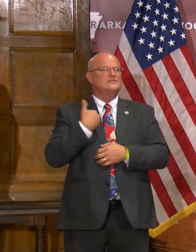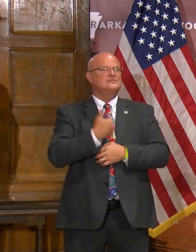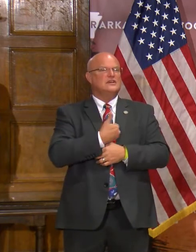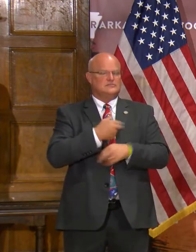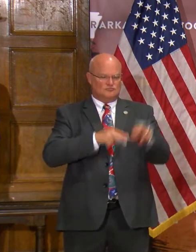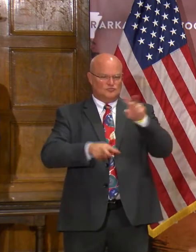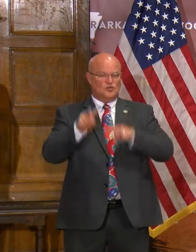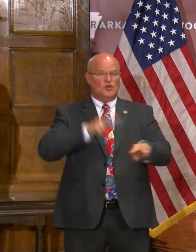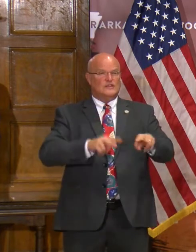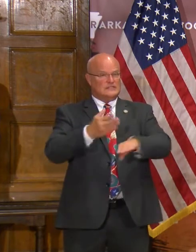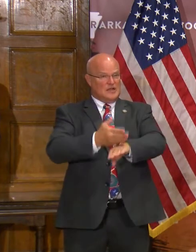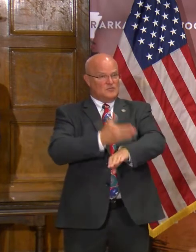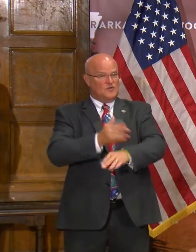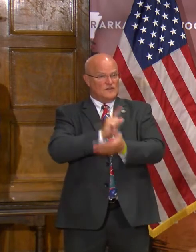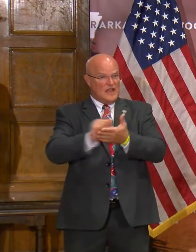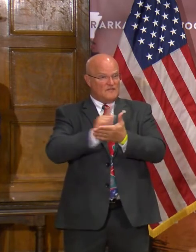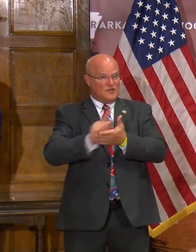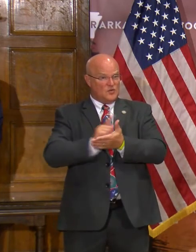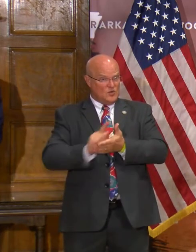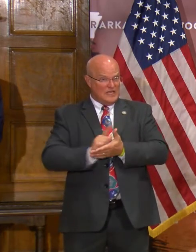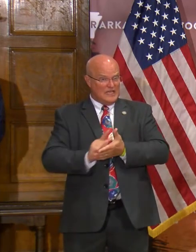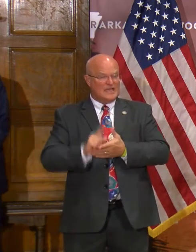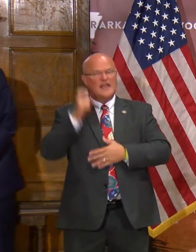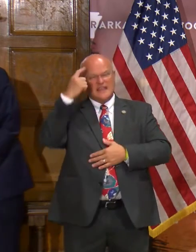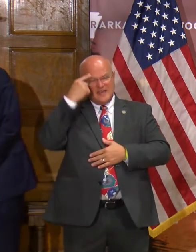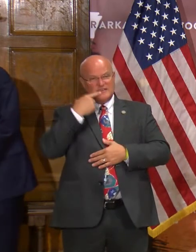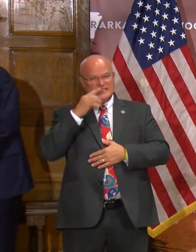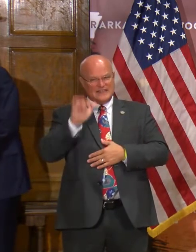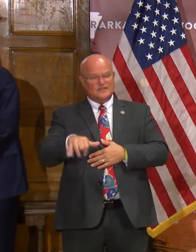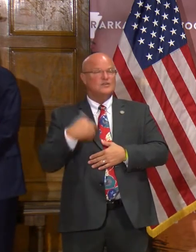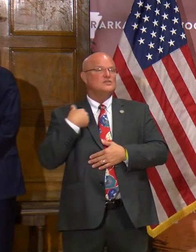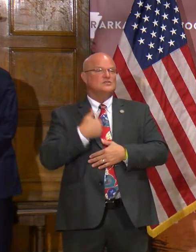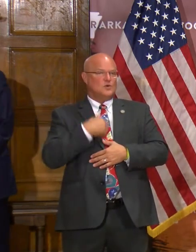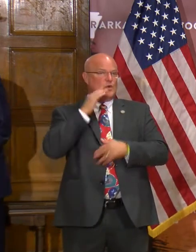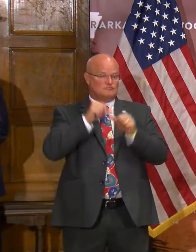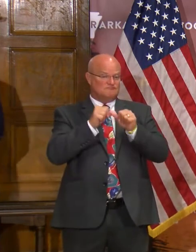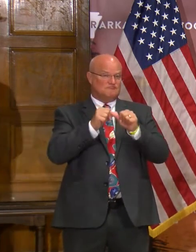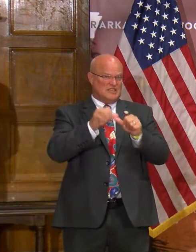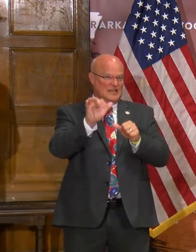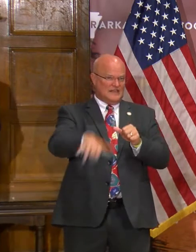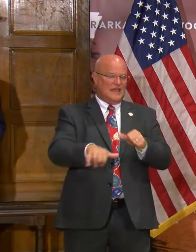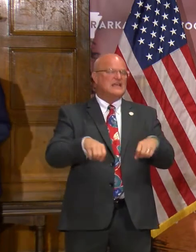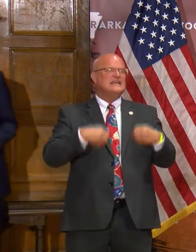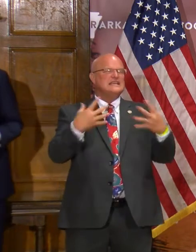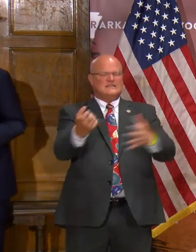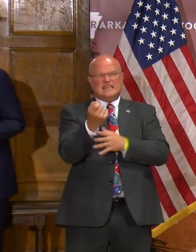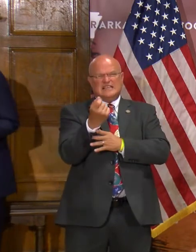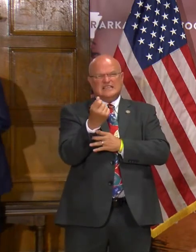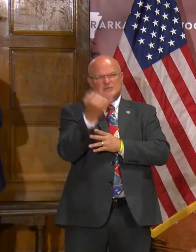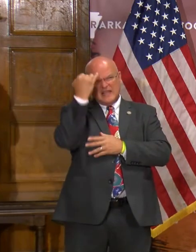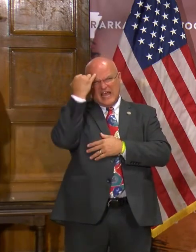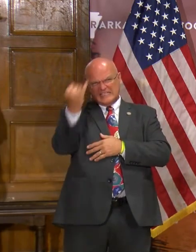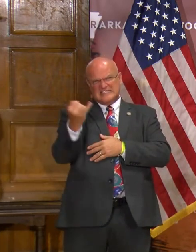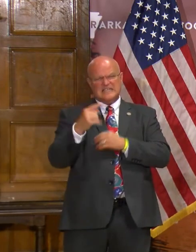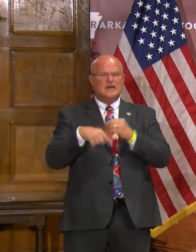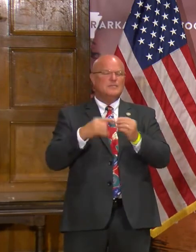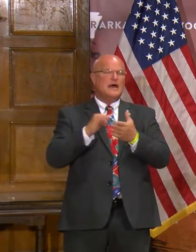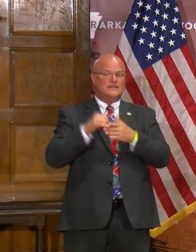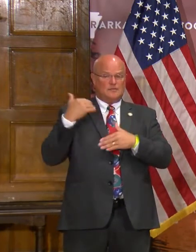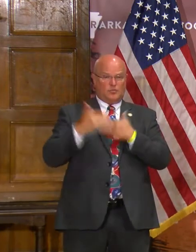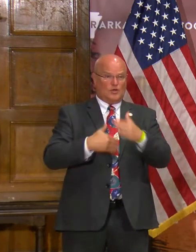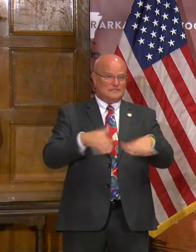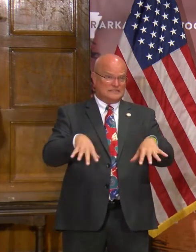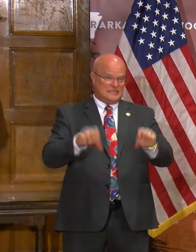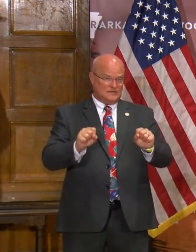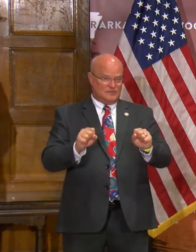to look at this and improve it every week, as does the Governor. So we will continue to do so, but that just gives you a little bit of the idea of the process